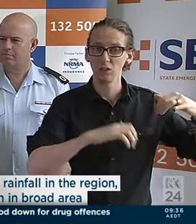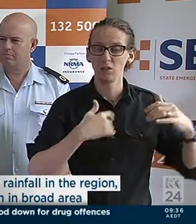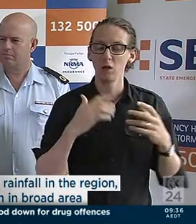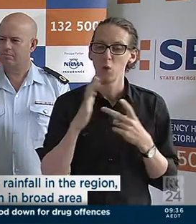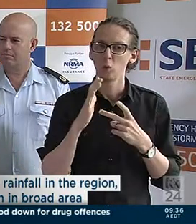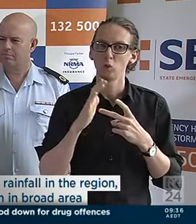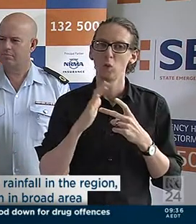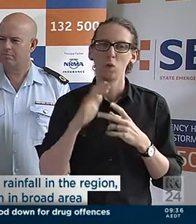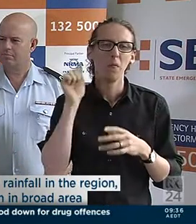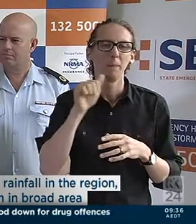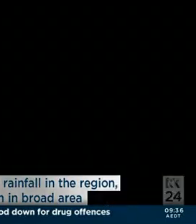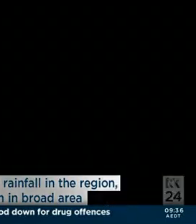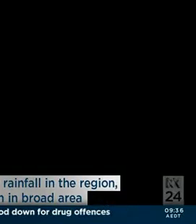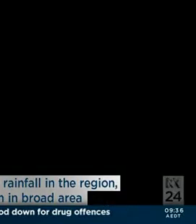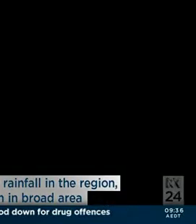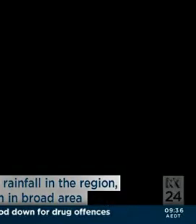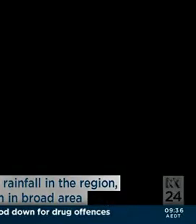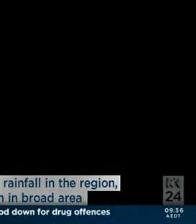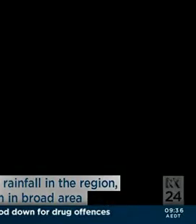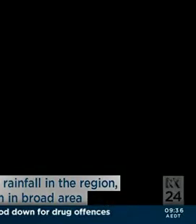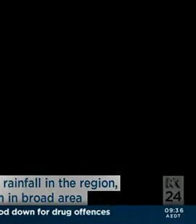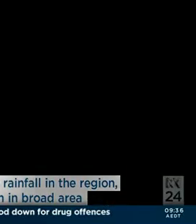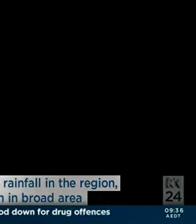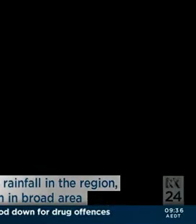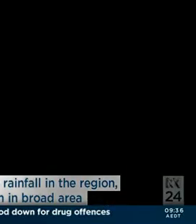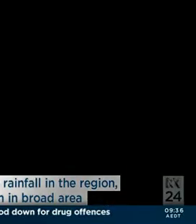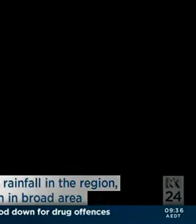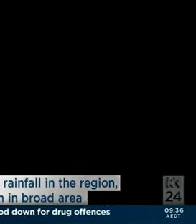there's a high surf as well, very dangerous surf so people need to be able